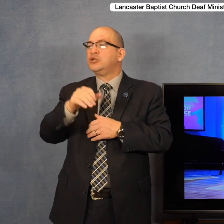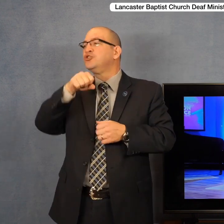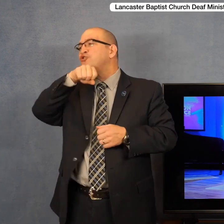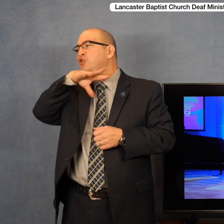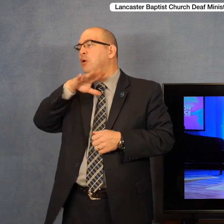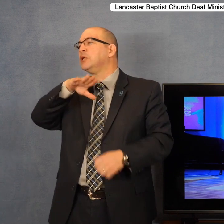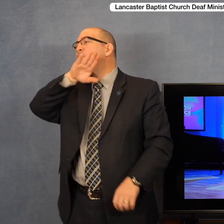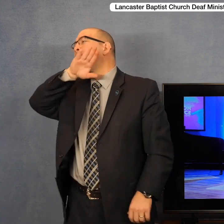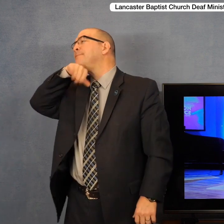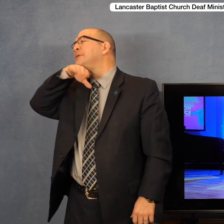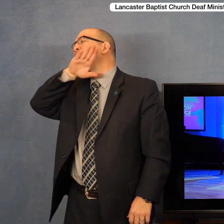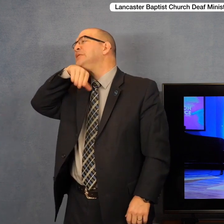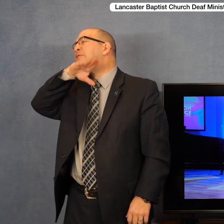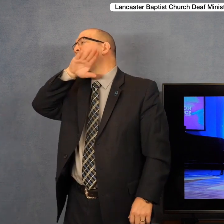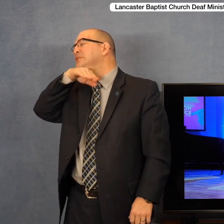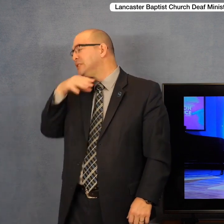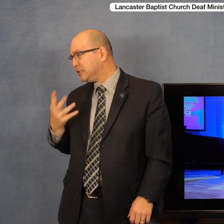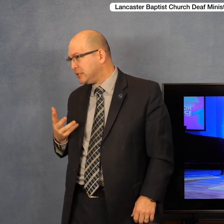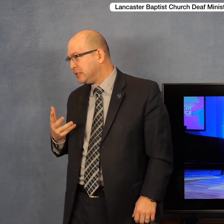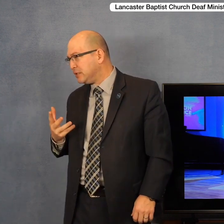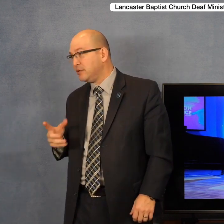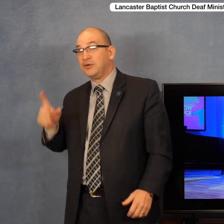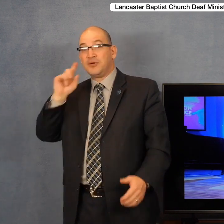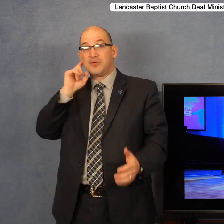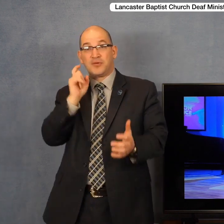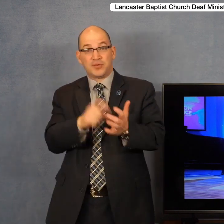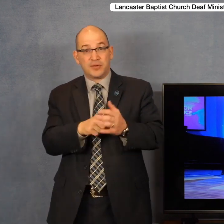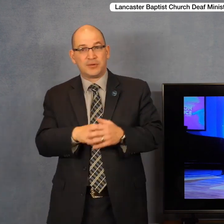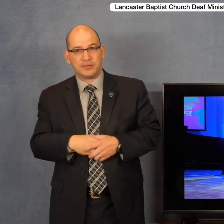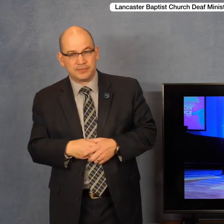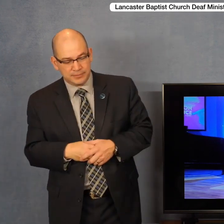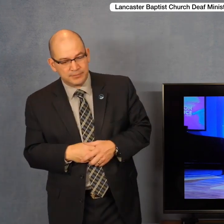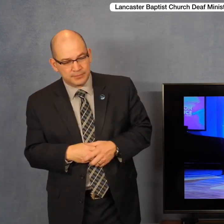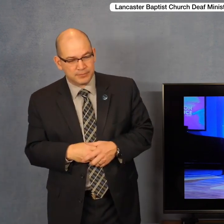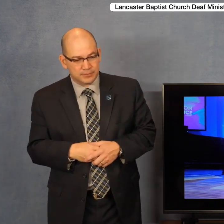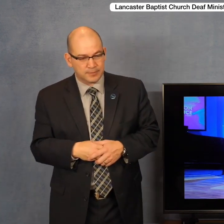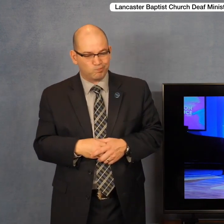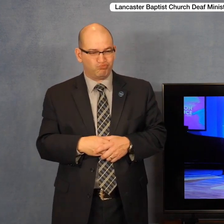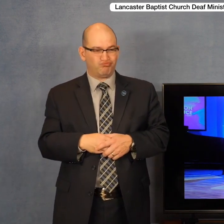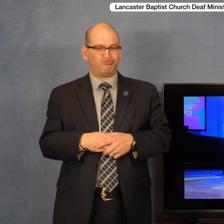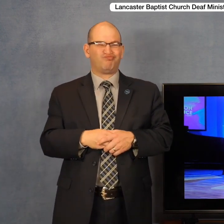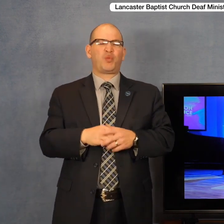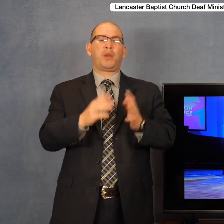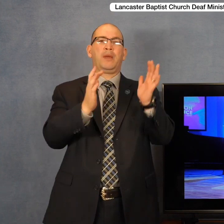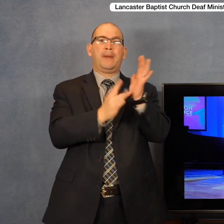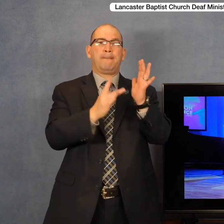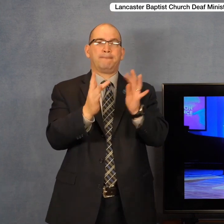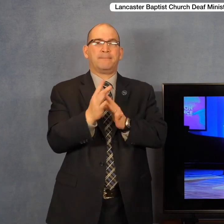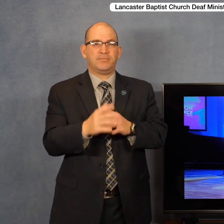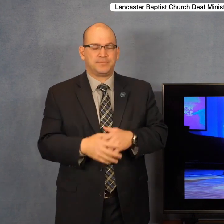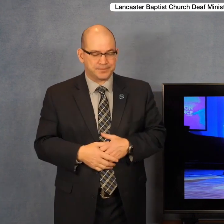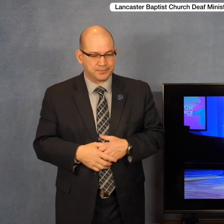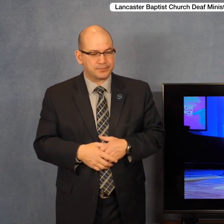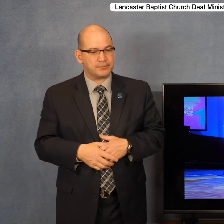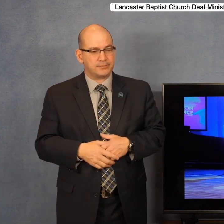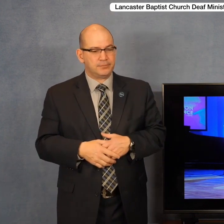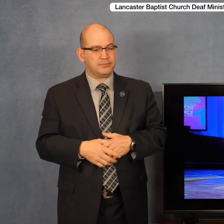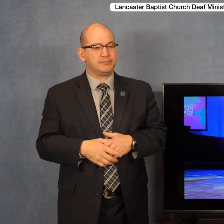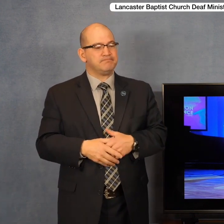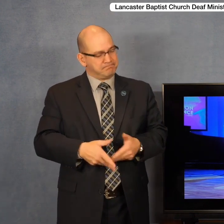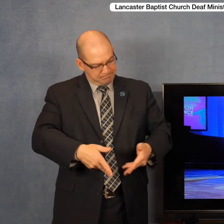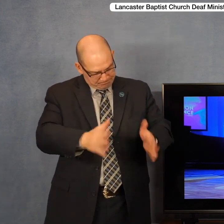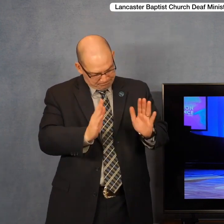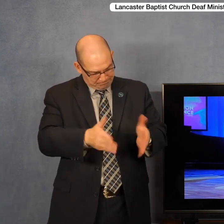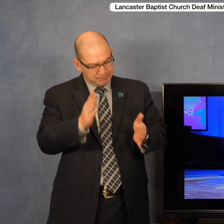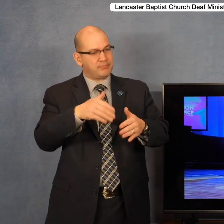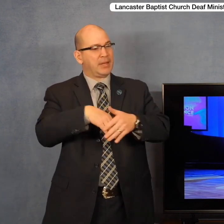pigs that were nearby. And notice the authoritative response of Jesus in verse 33. And then went the devils out of the